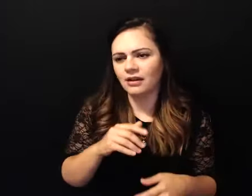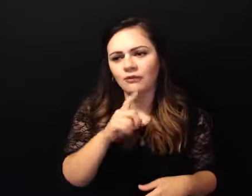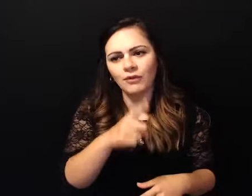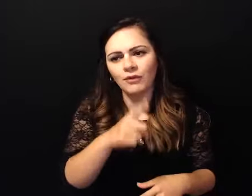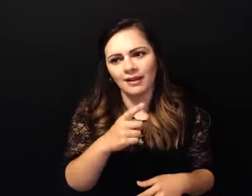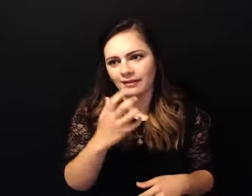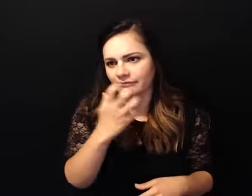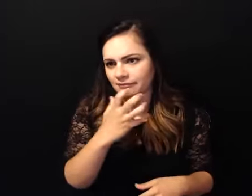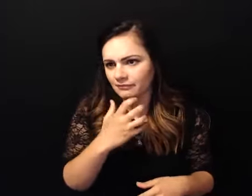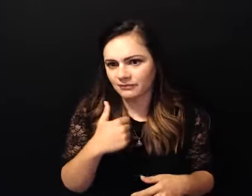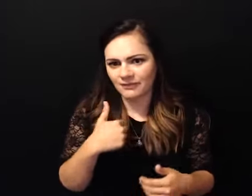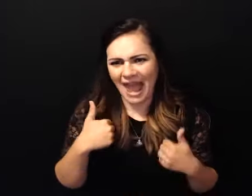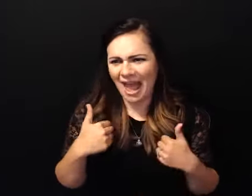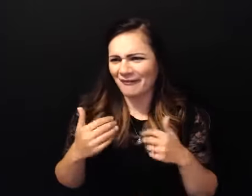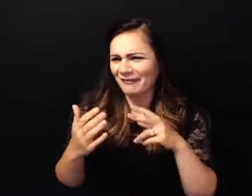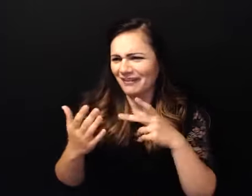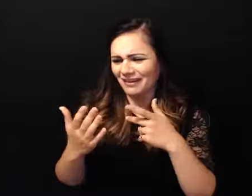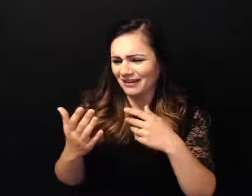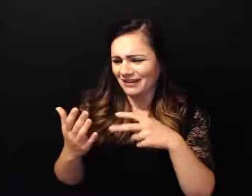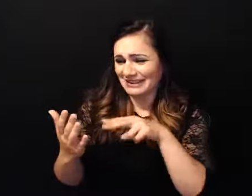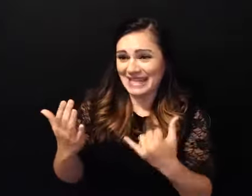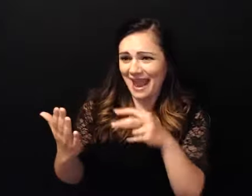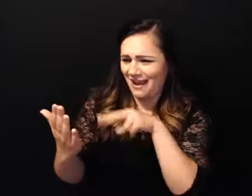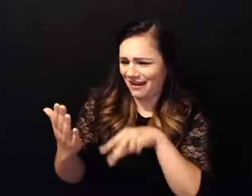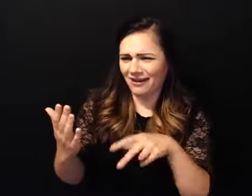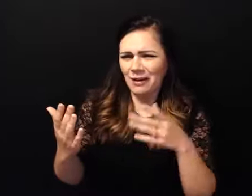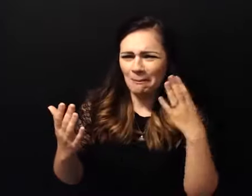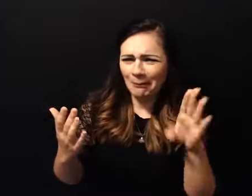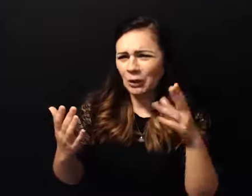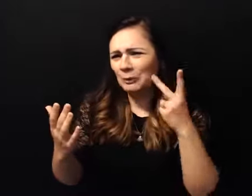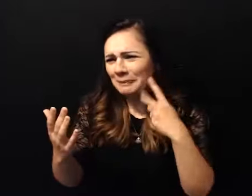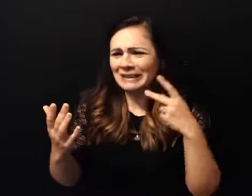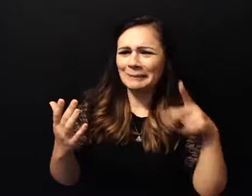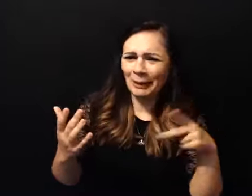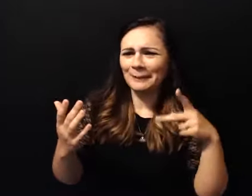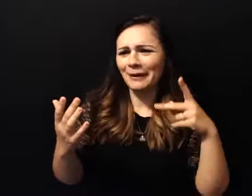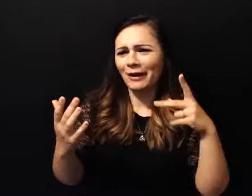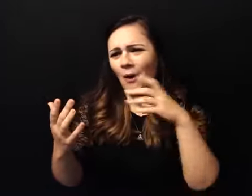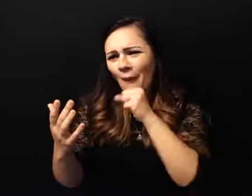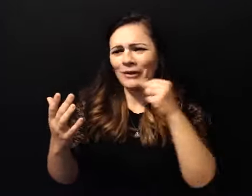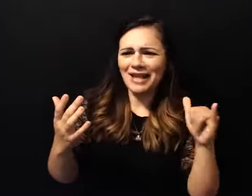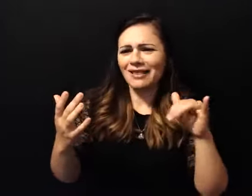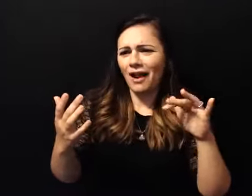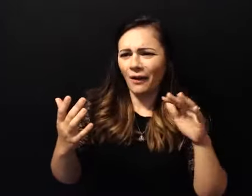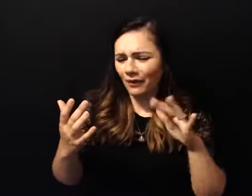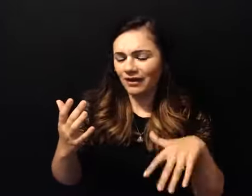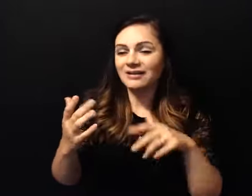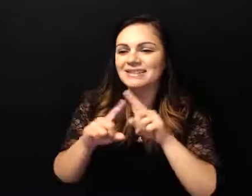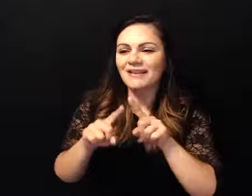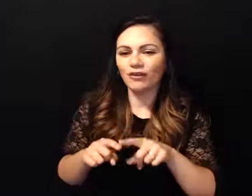and purple and orange and yellow and green and blue and all different kind of colors in here from different times that i've read the book over and over and over and what she